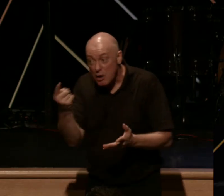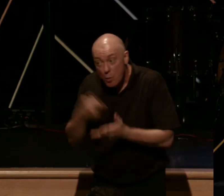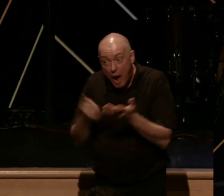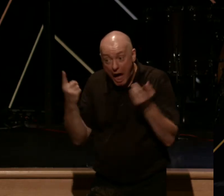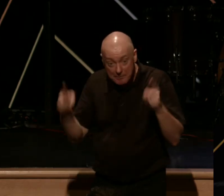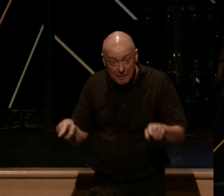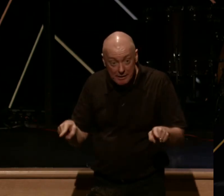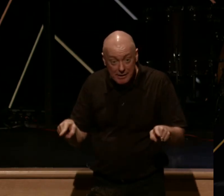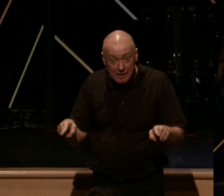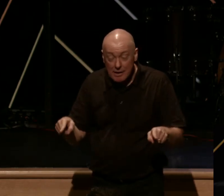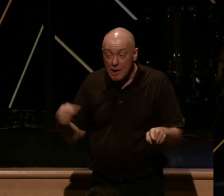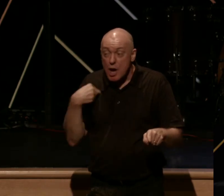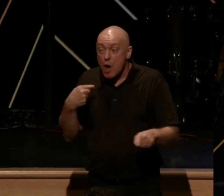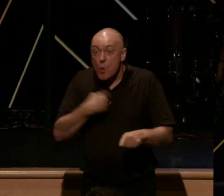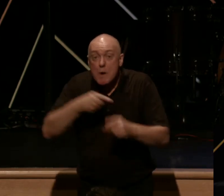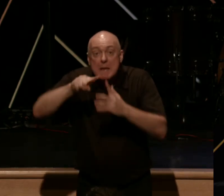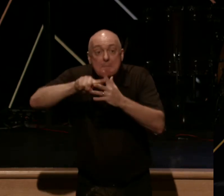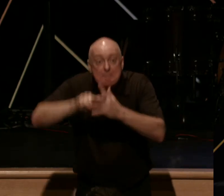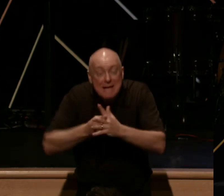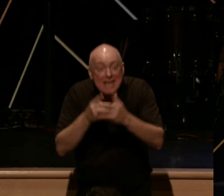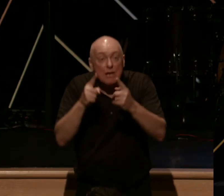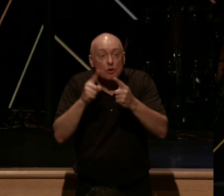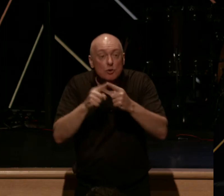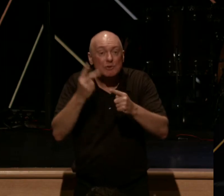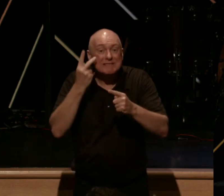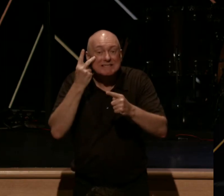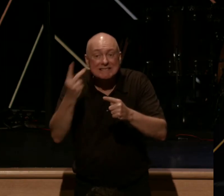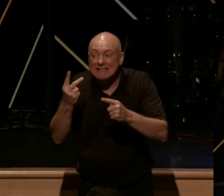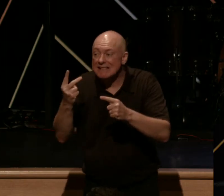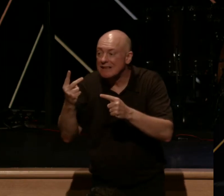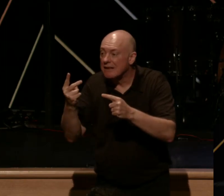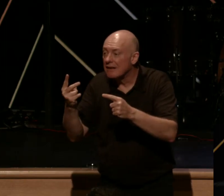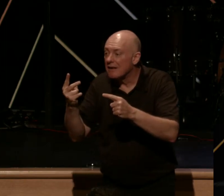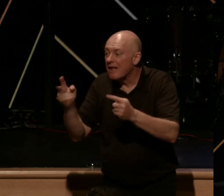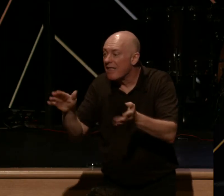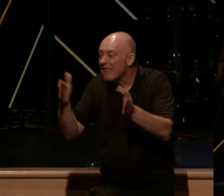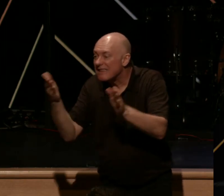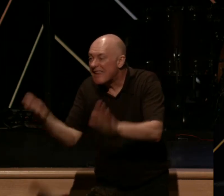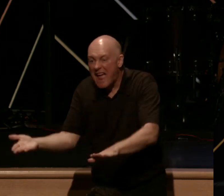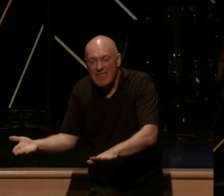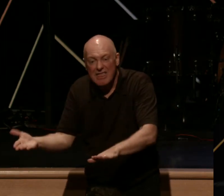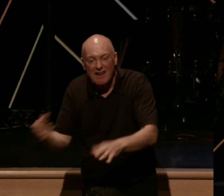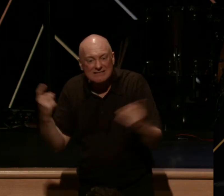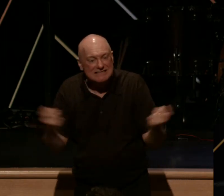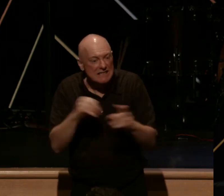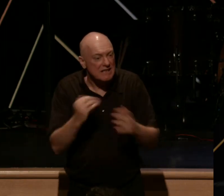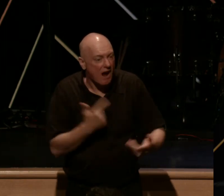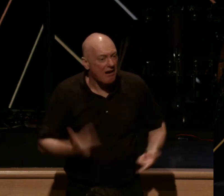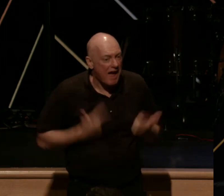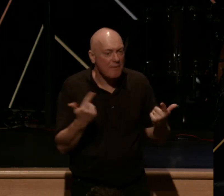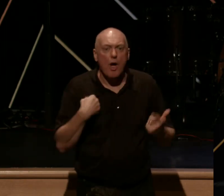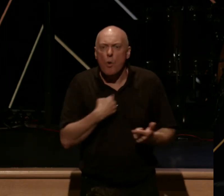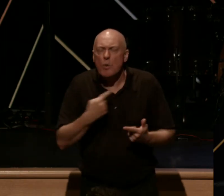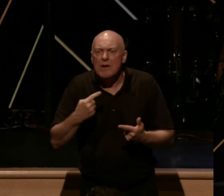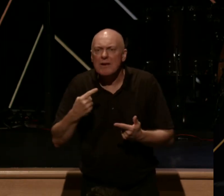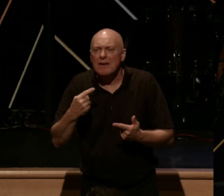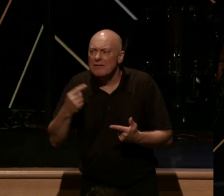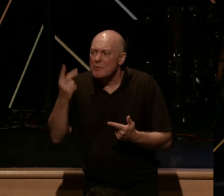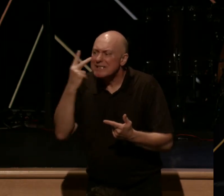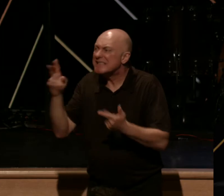We would begin to see the death of sin in our lives. We would begin to see the death of pride in our